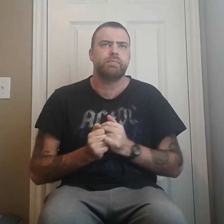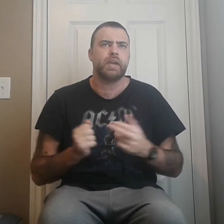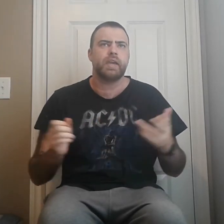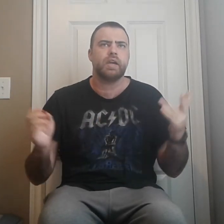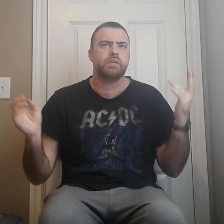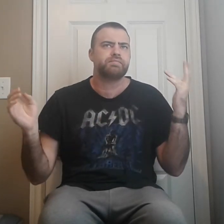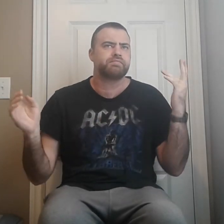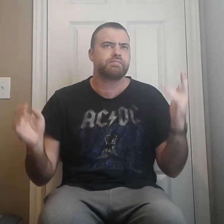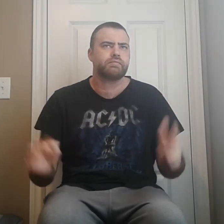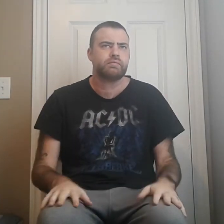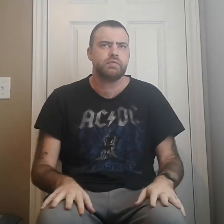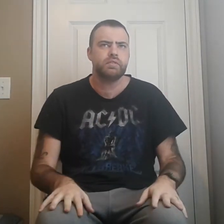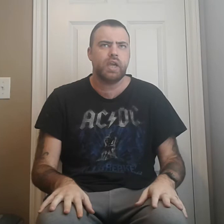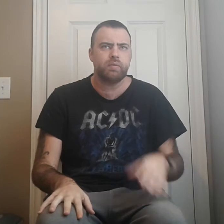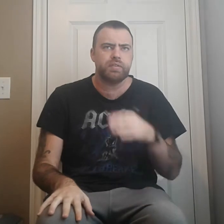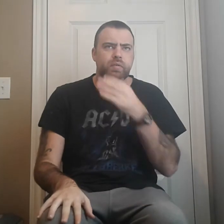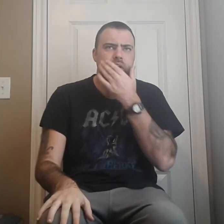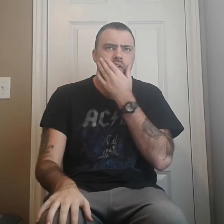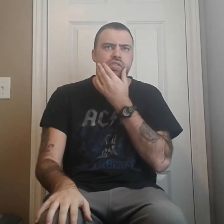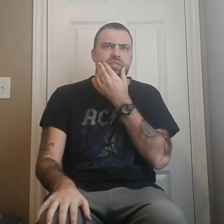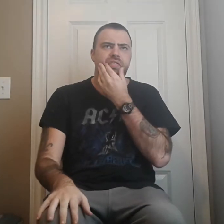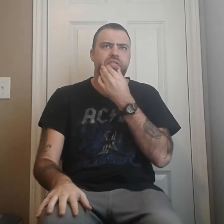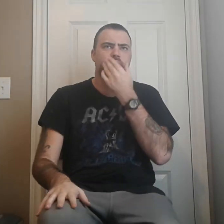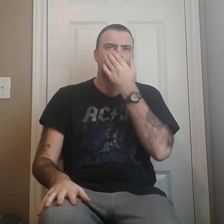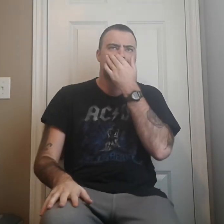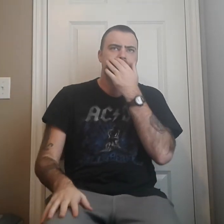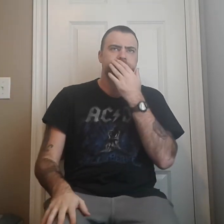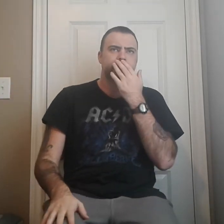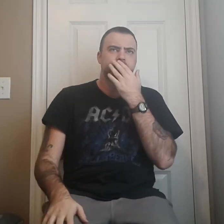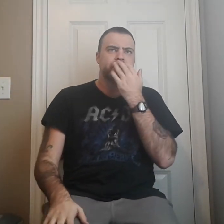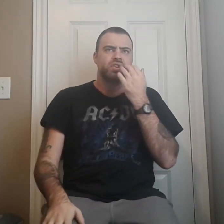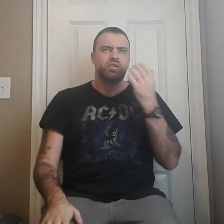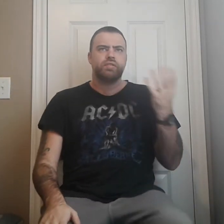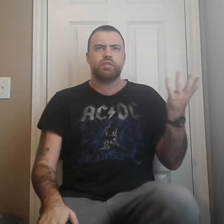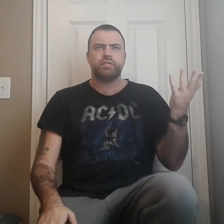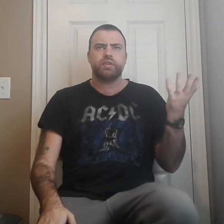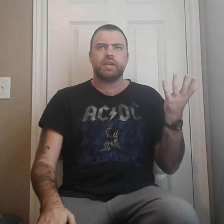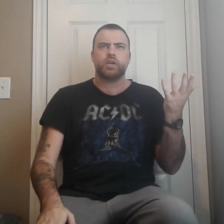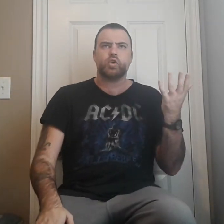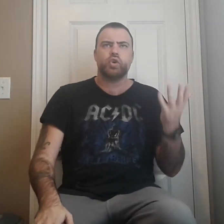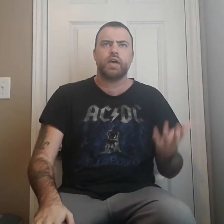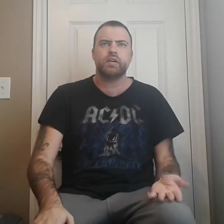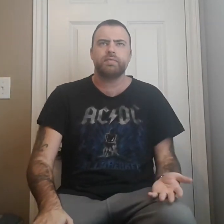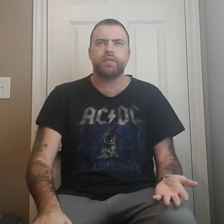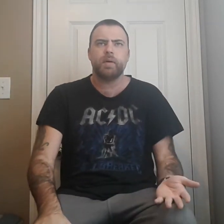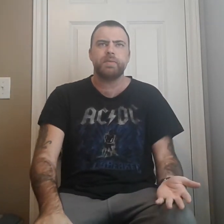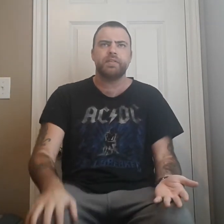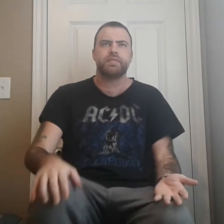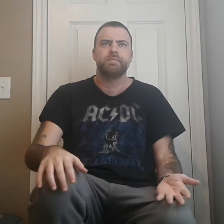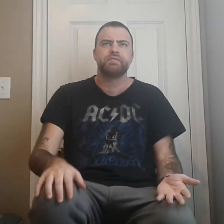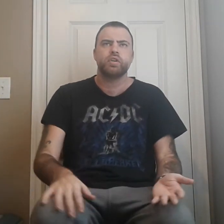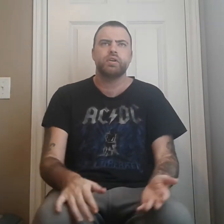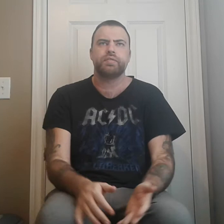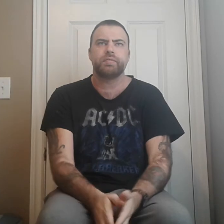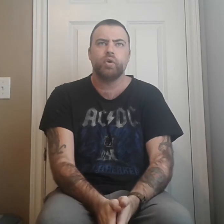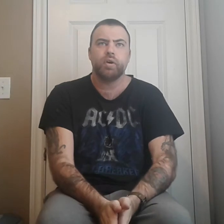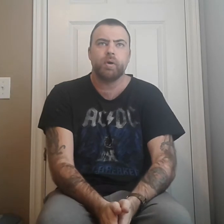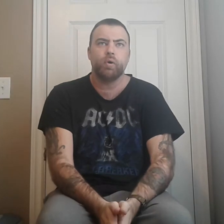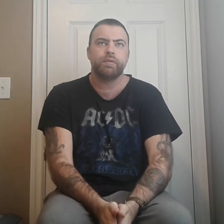but yeah, that was quite interesting. So, um, so it was like a crowd of zombies who swarmed over